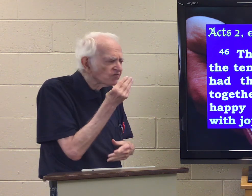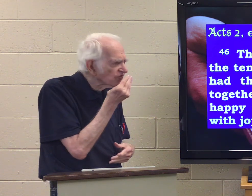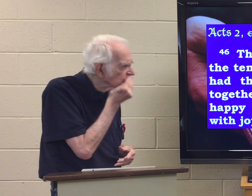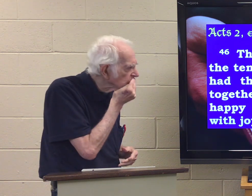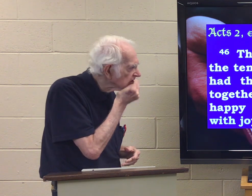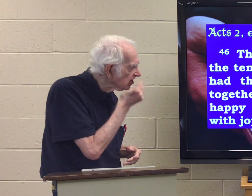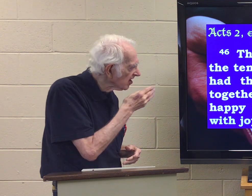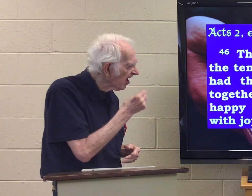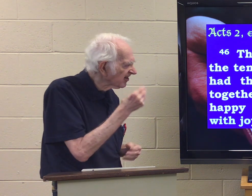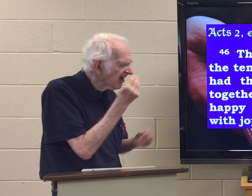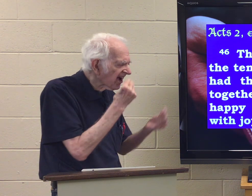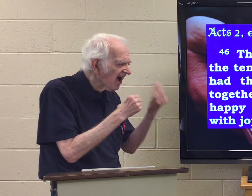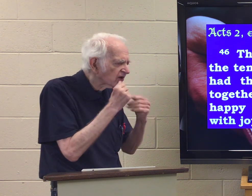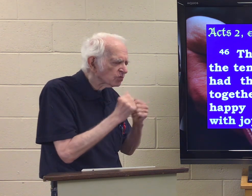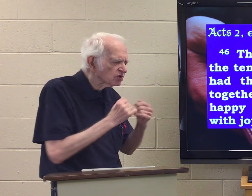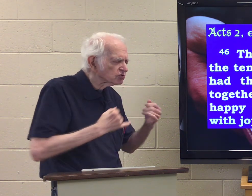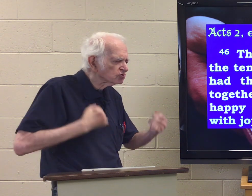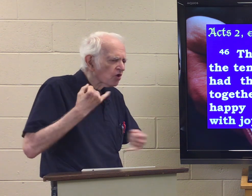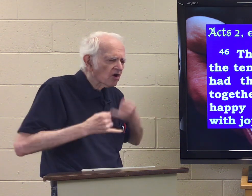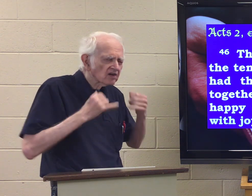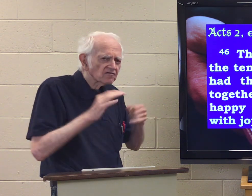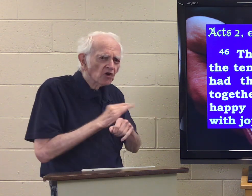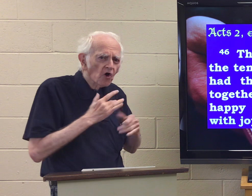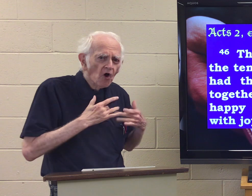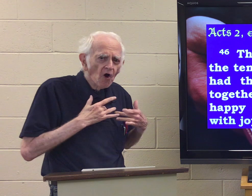food and ate with joyful hearts.